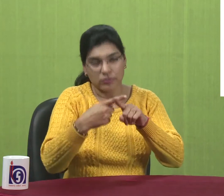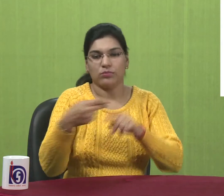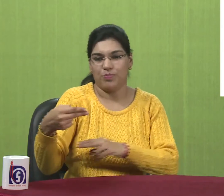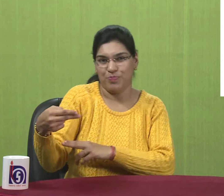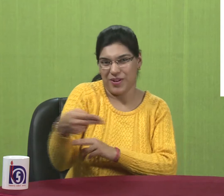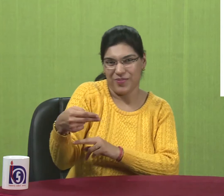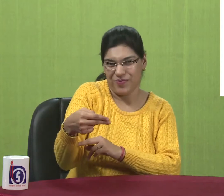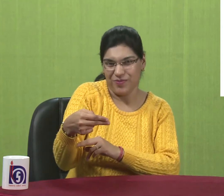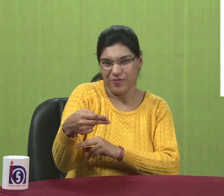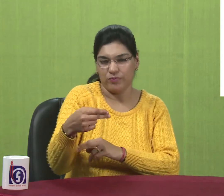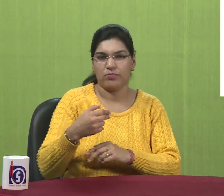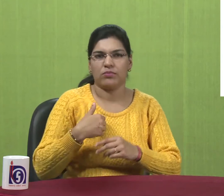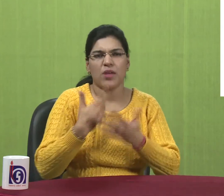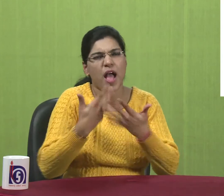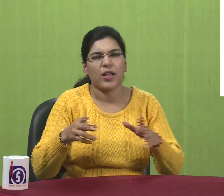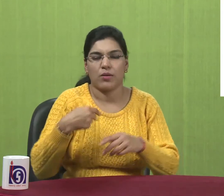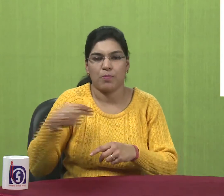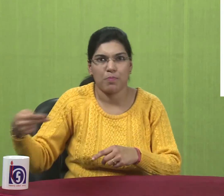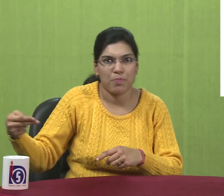You can see. Both fixed. And.